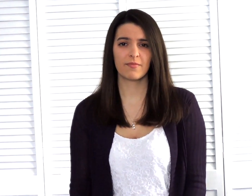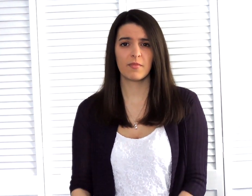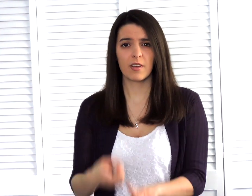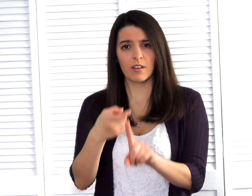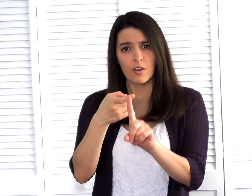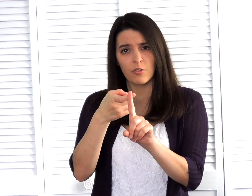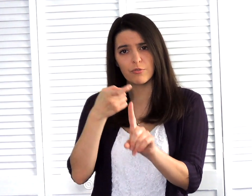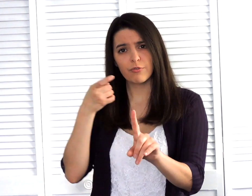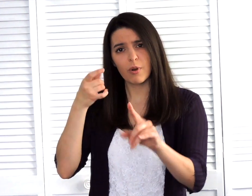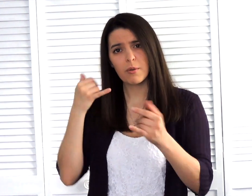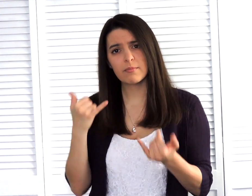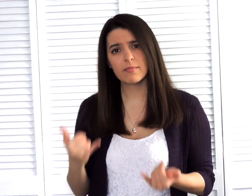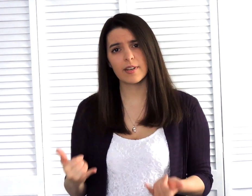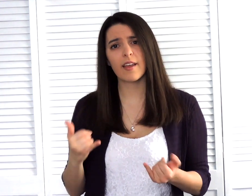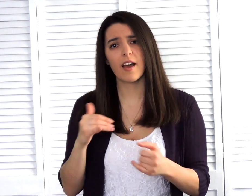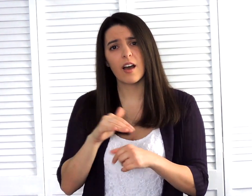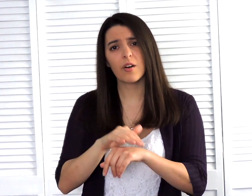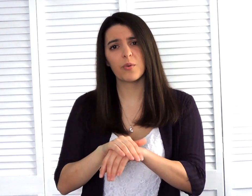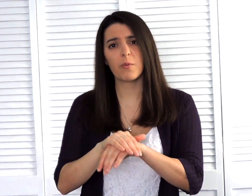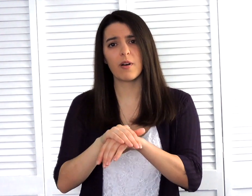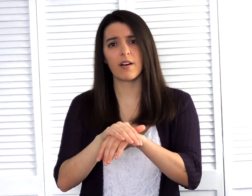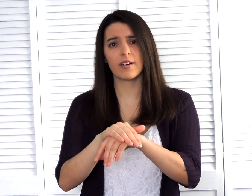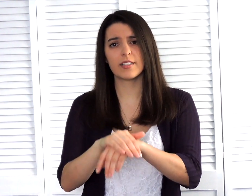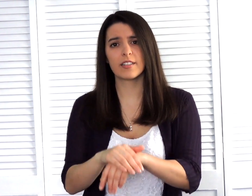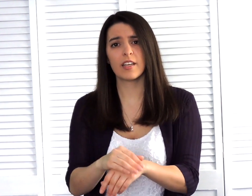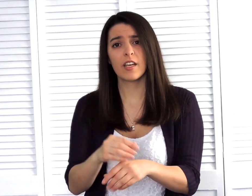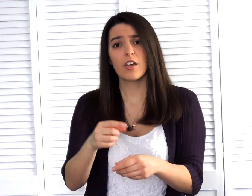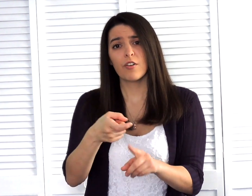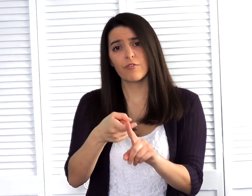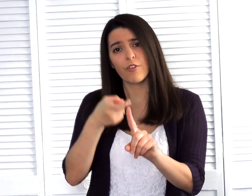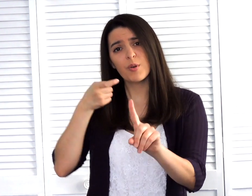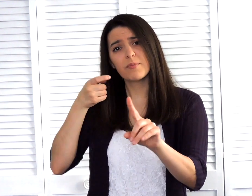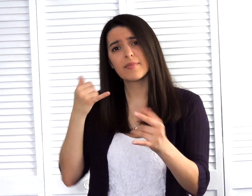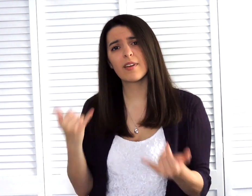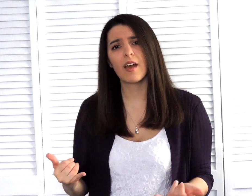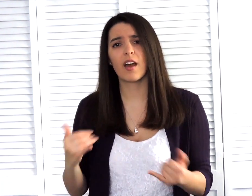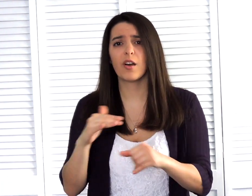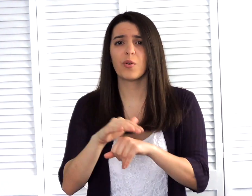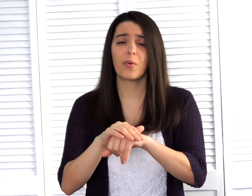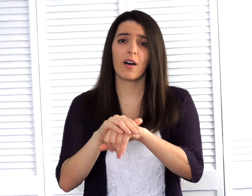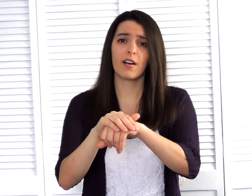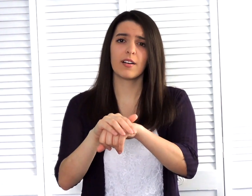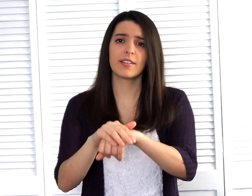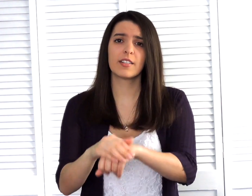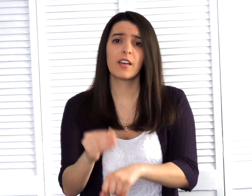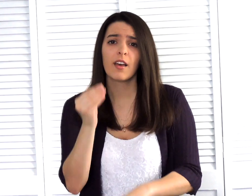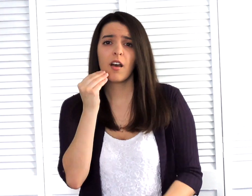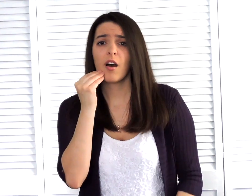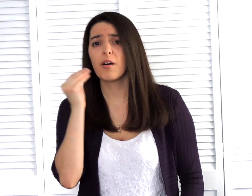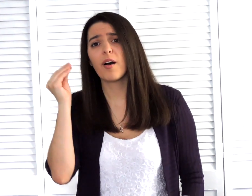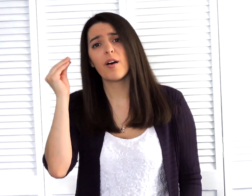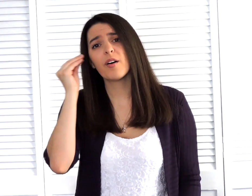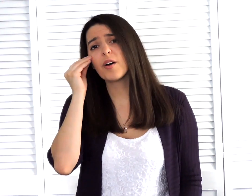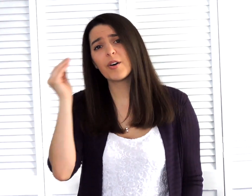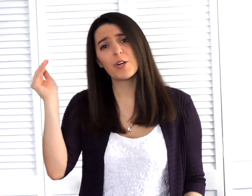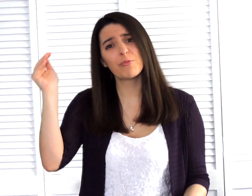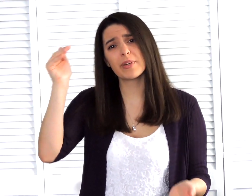From now on, from now on, I'm